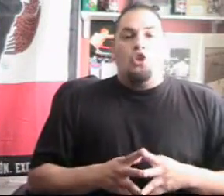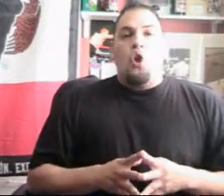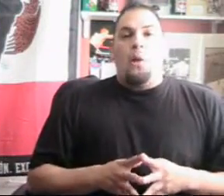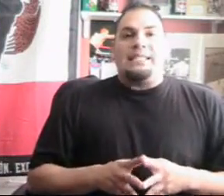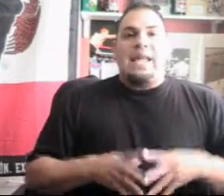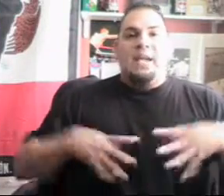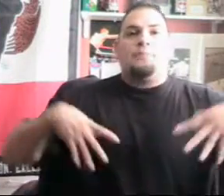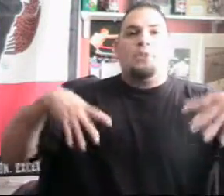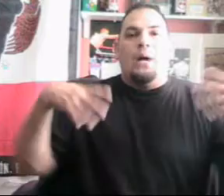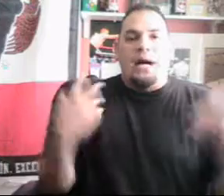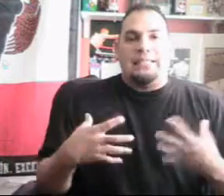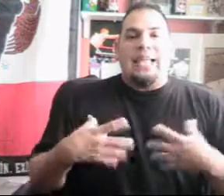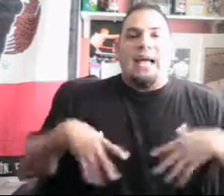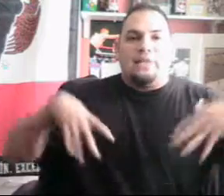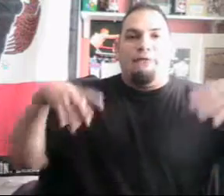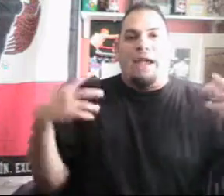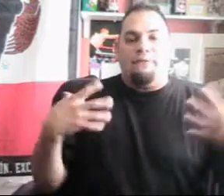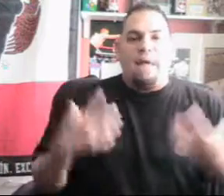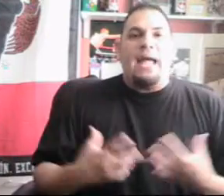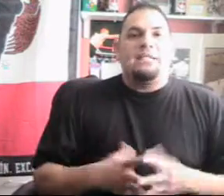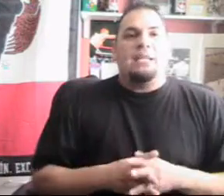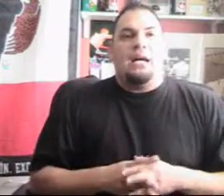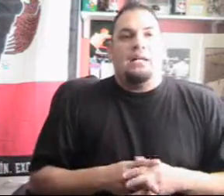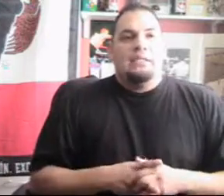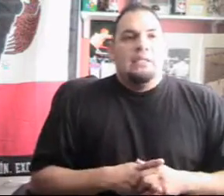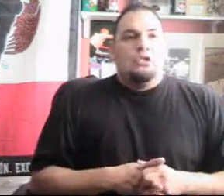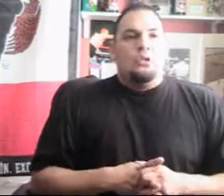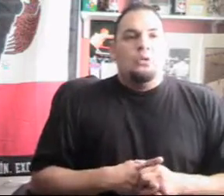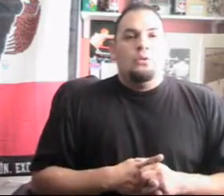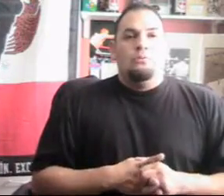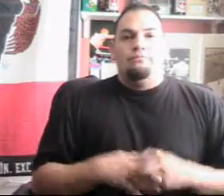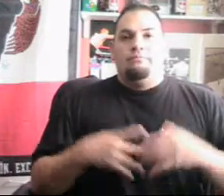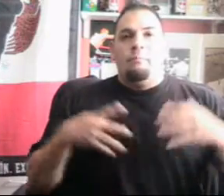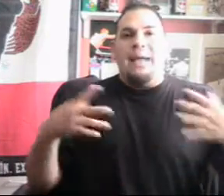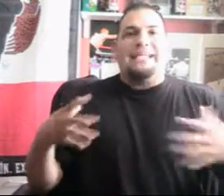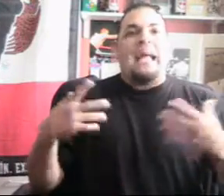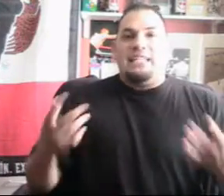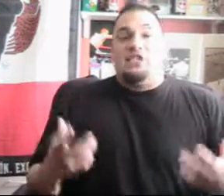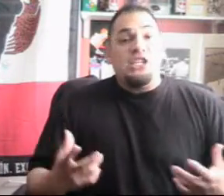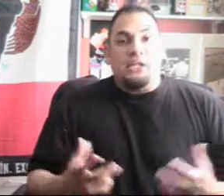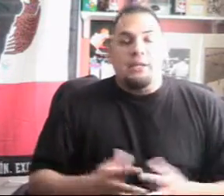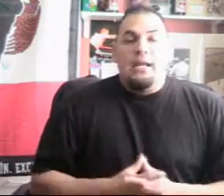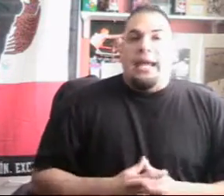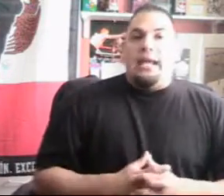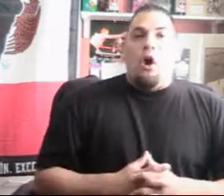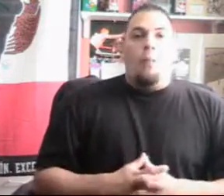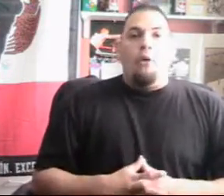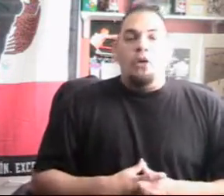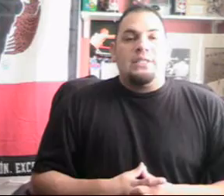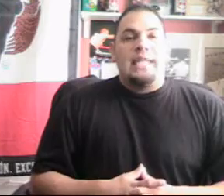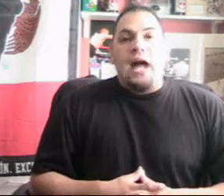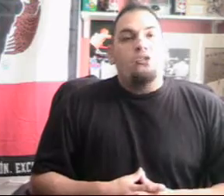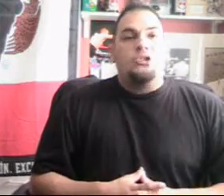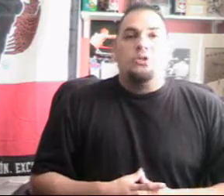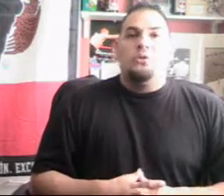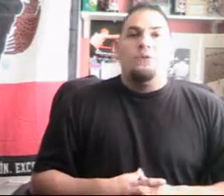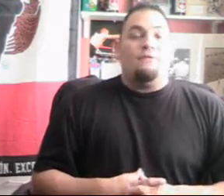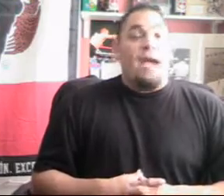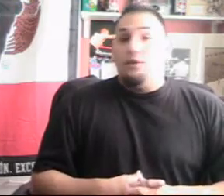you know, it's not up to us as fight fans to make that decision. It all boils down to the fighters